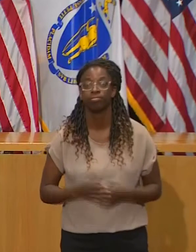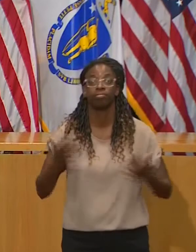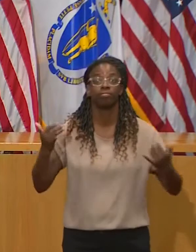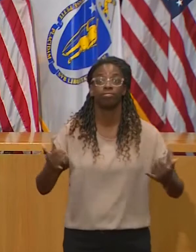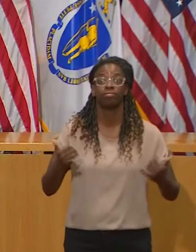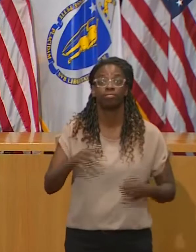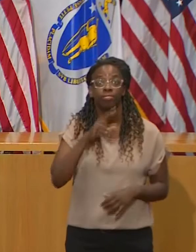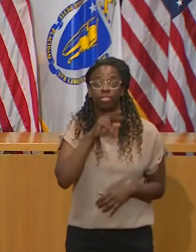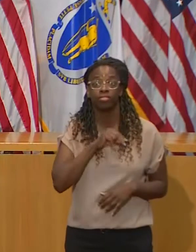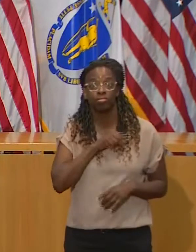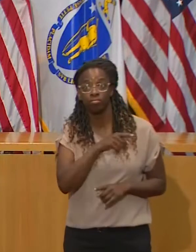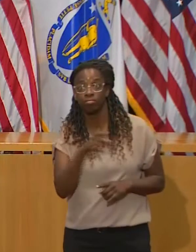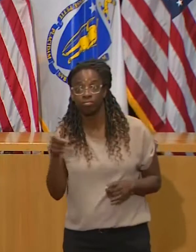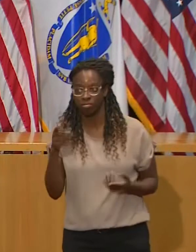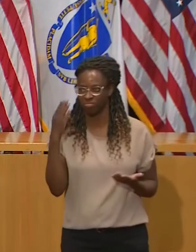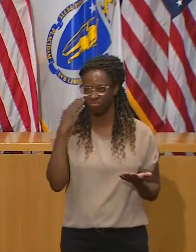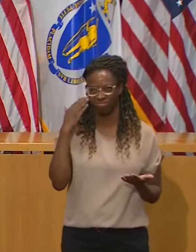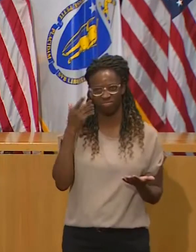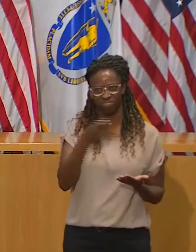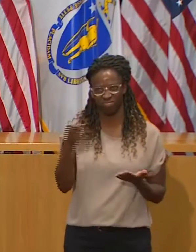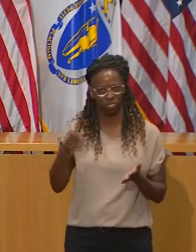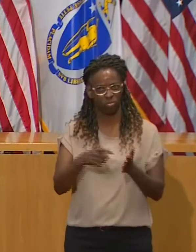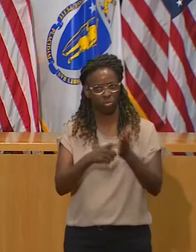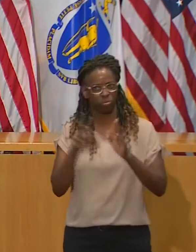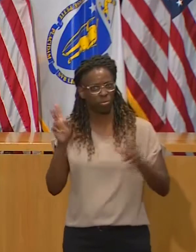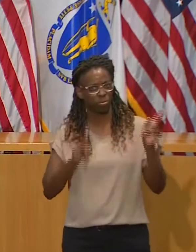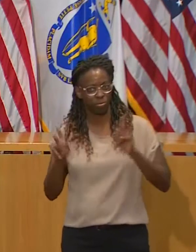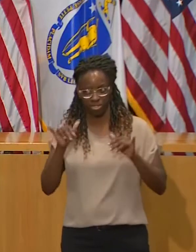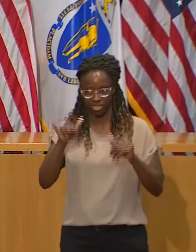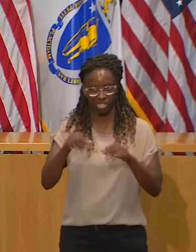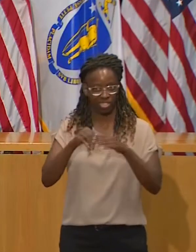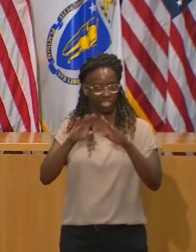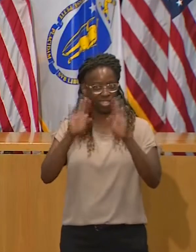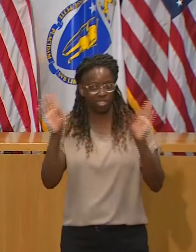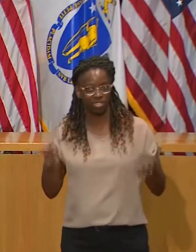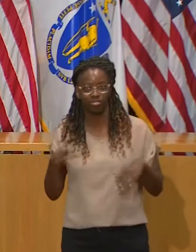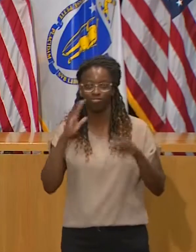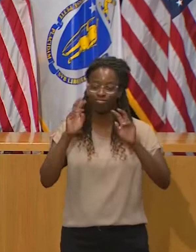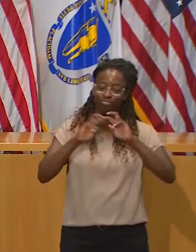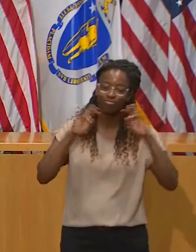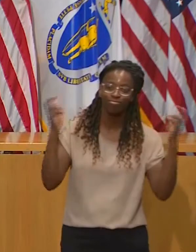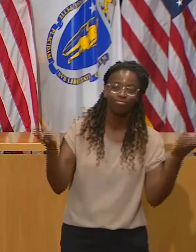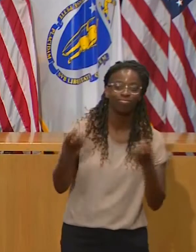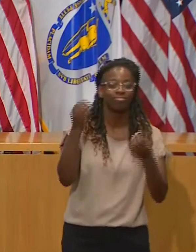to drink and to socialize over an extended period of time and maybe watch a football game or two.